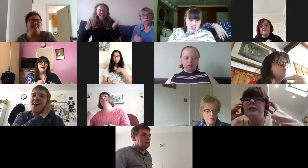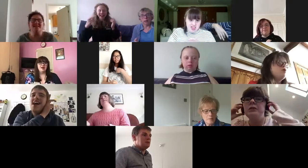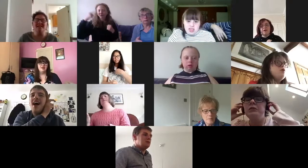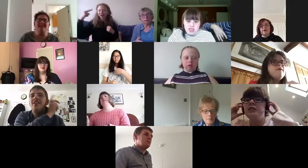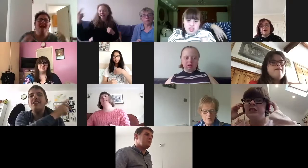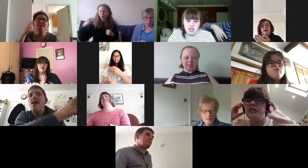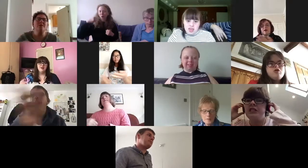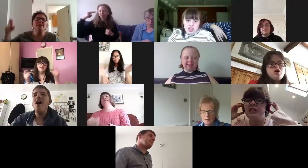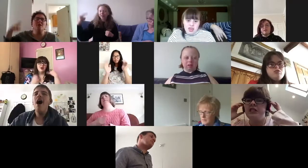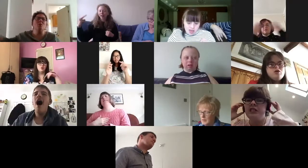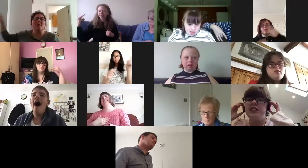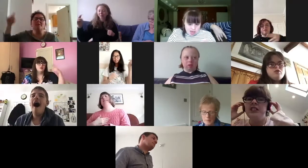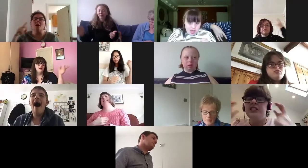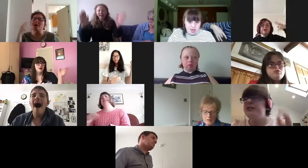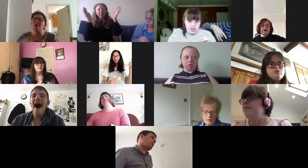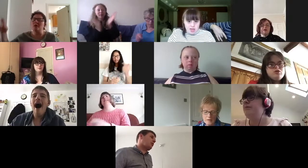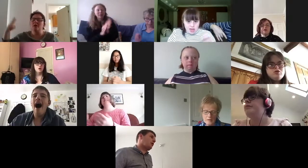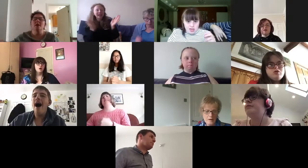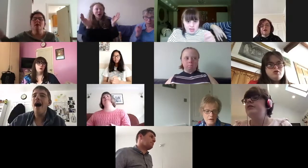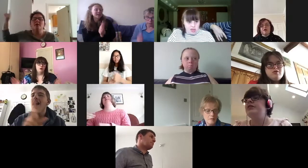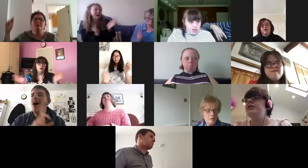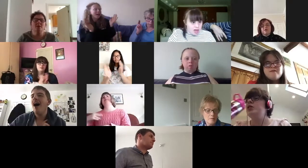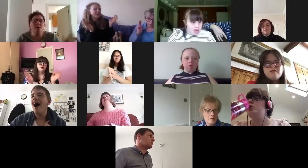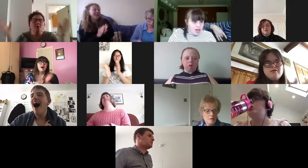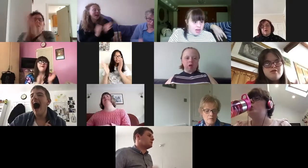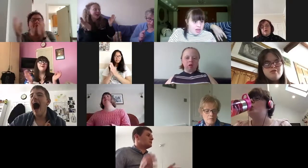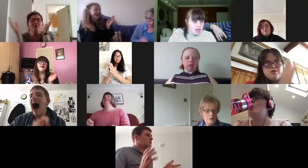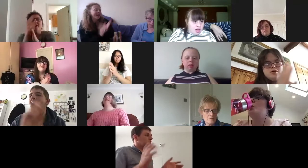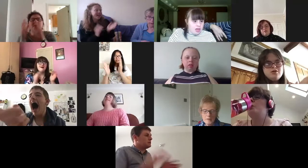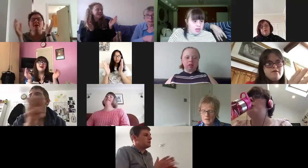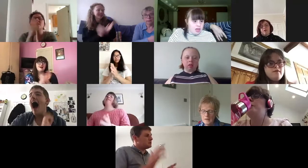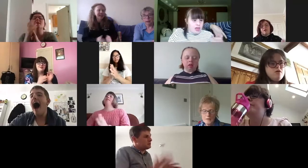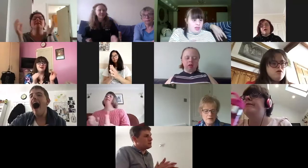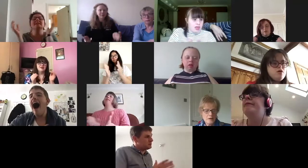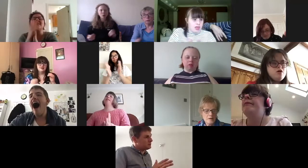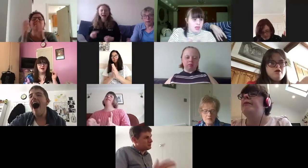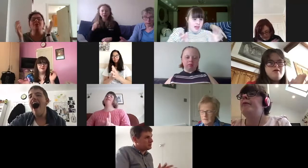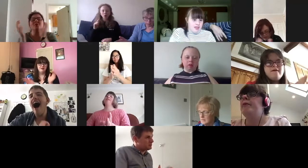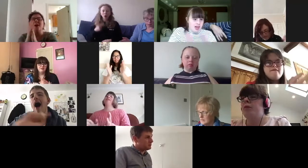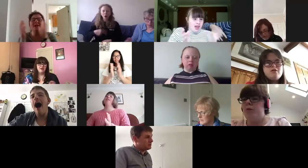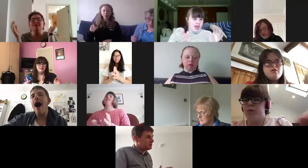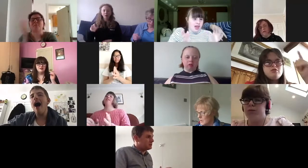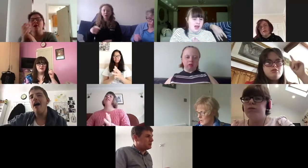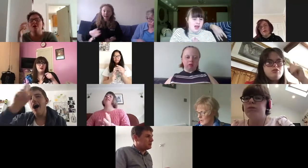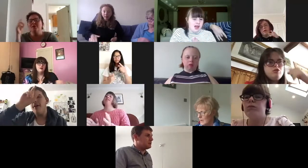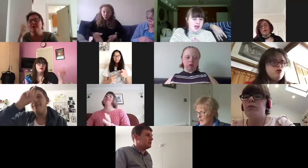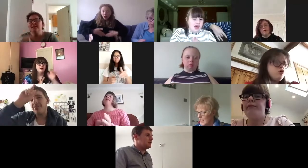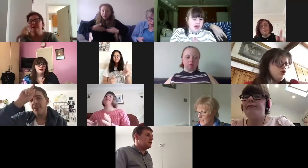every song we've sung. The beat goes on forever, it's everywhere you go, you can rise